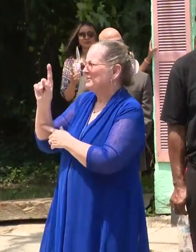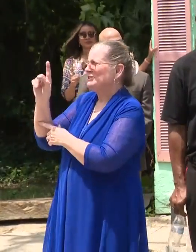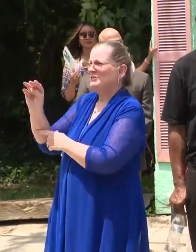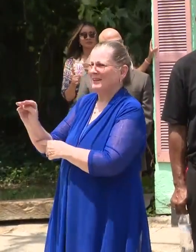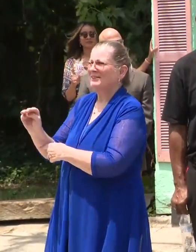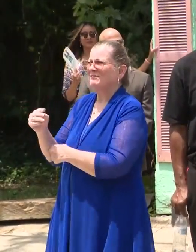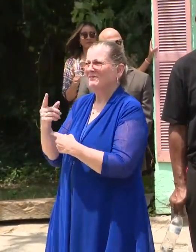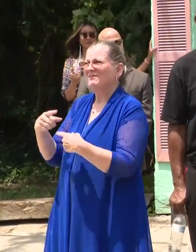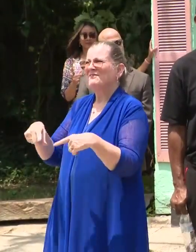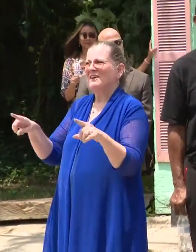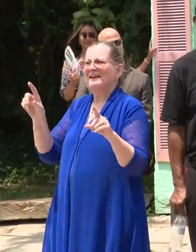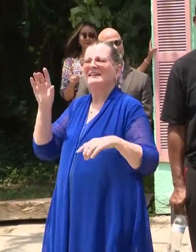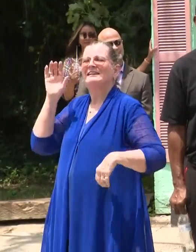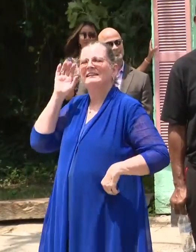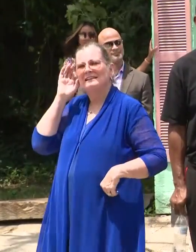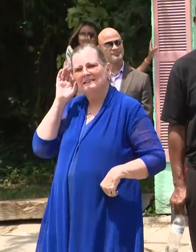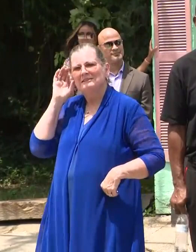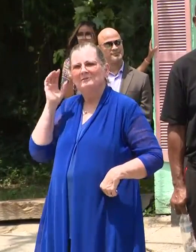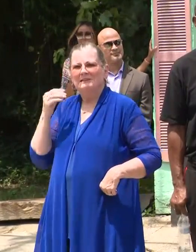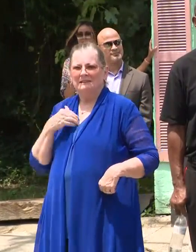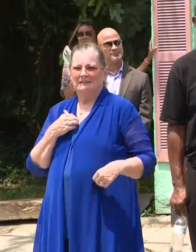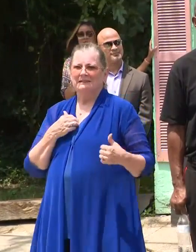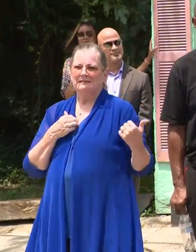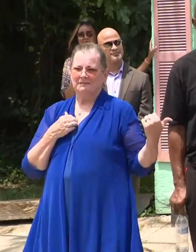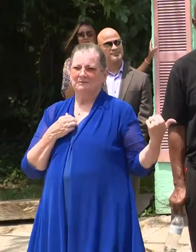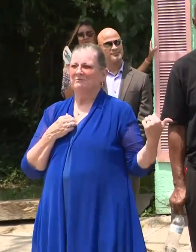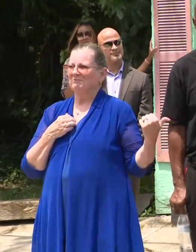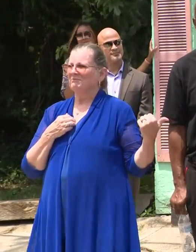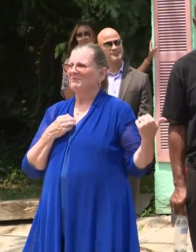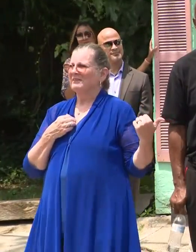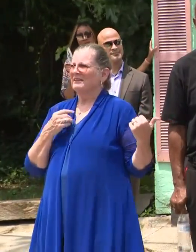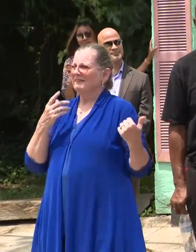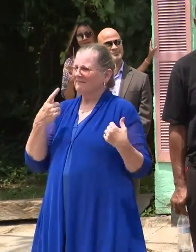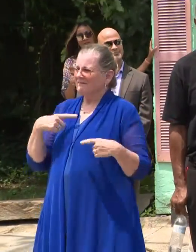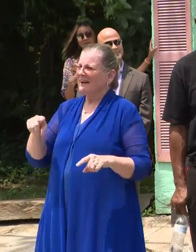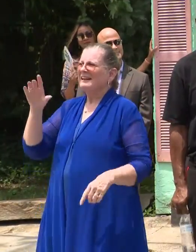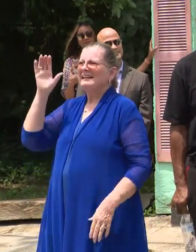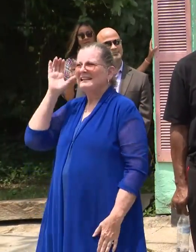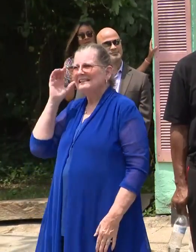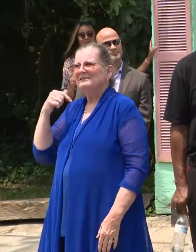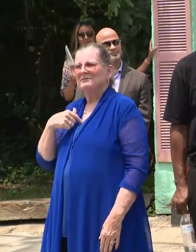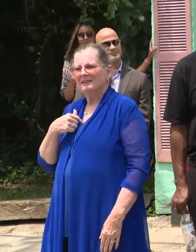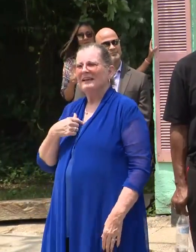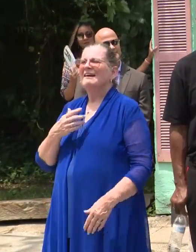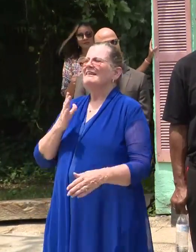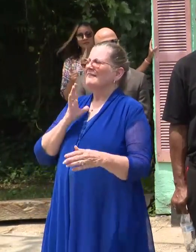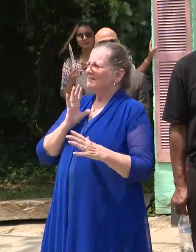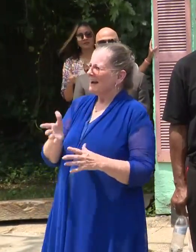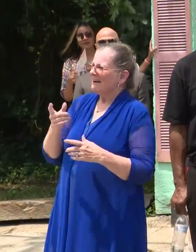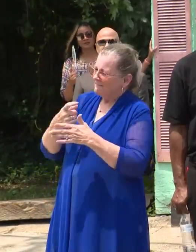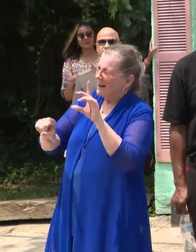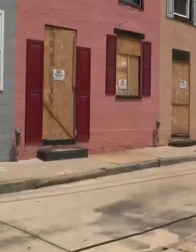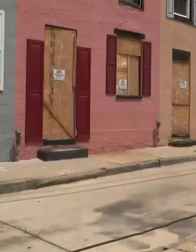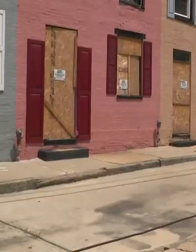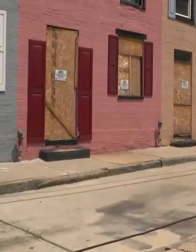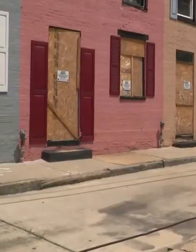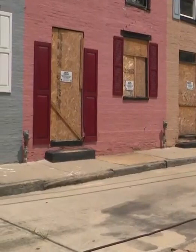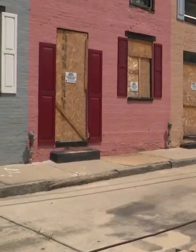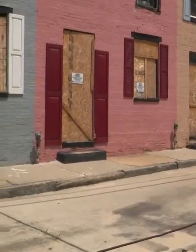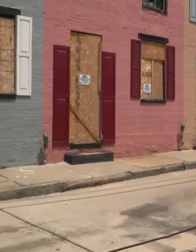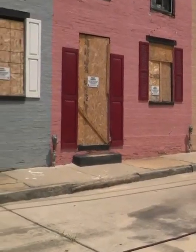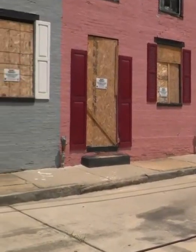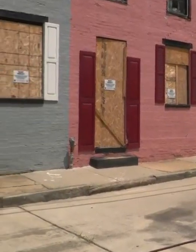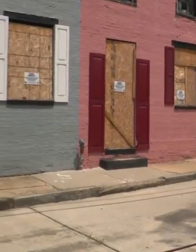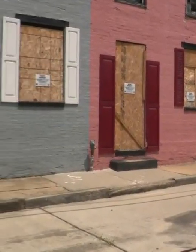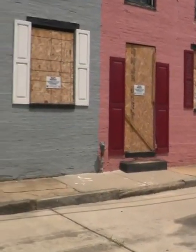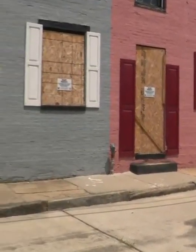hearing us, for finally seeing us, for finally giving us the opportunity to be at the table. But it's not the